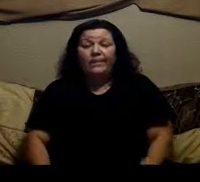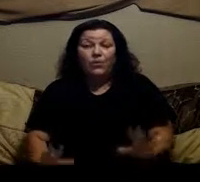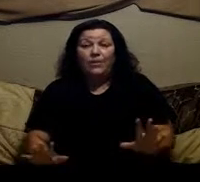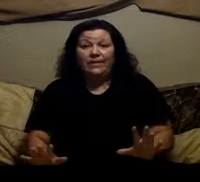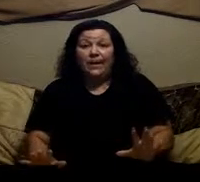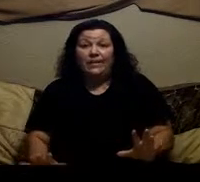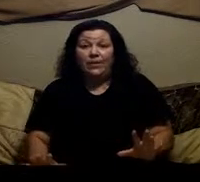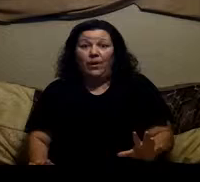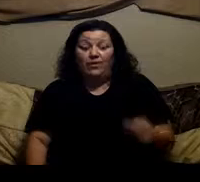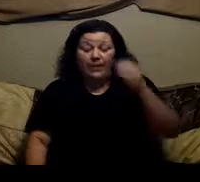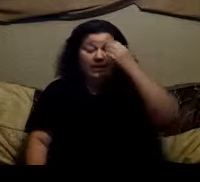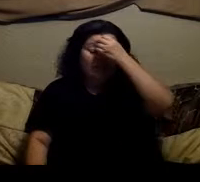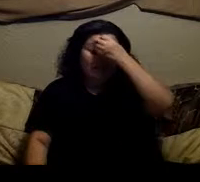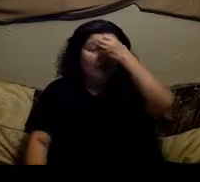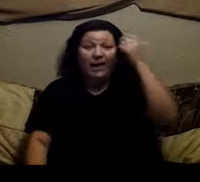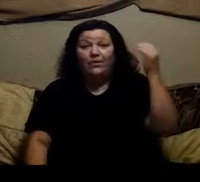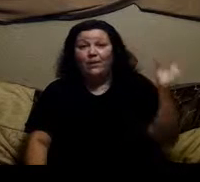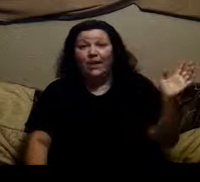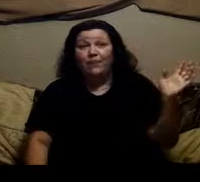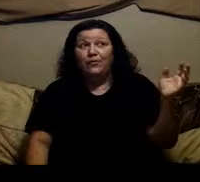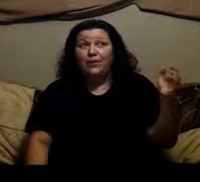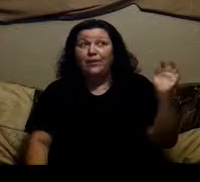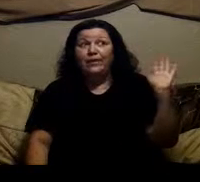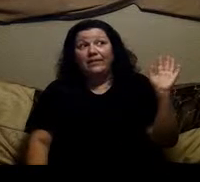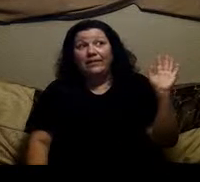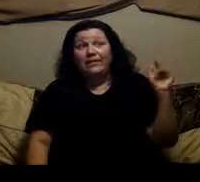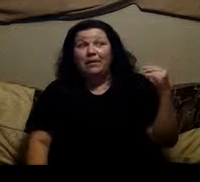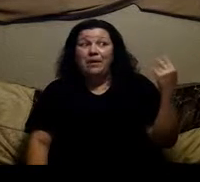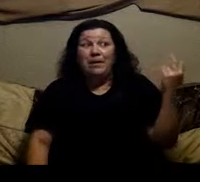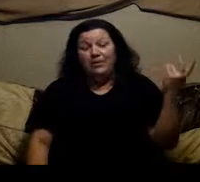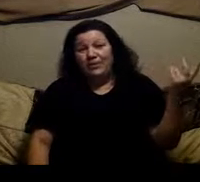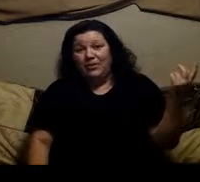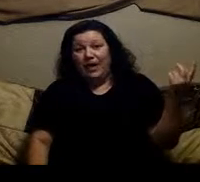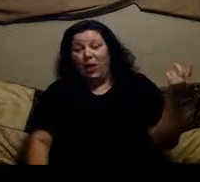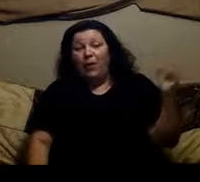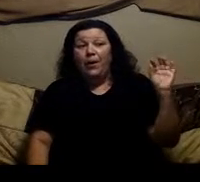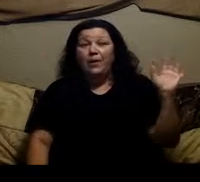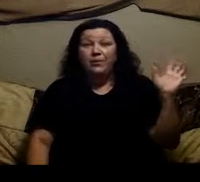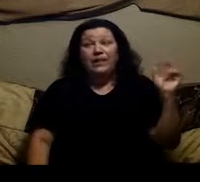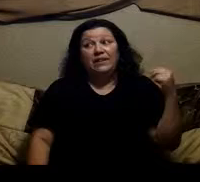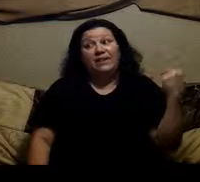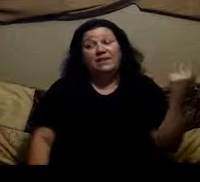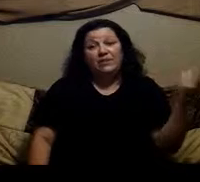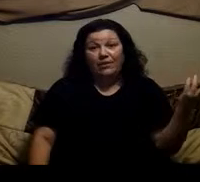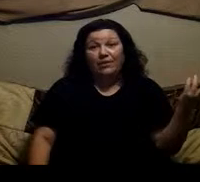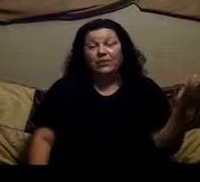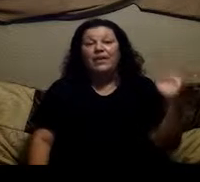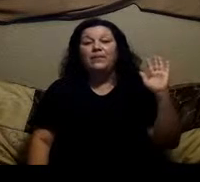that's the ones that I deal with because I don't have time for I might be able to do that or I don't know if I can get around to doing that